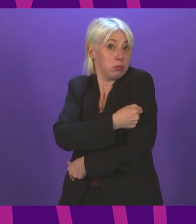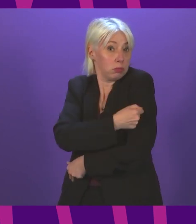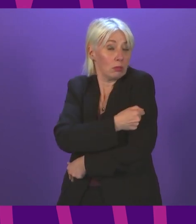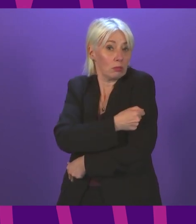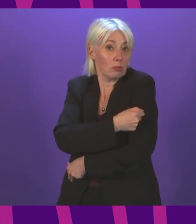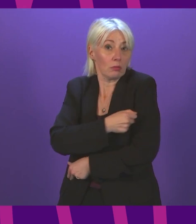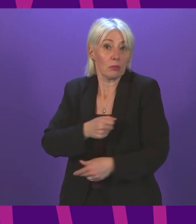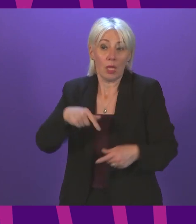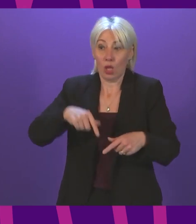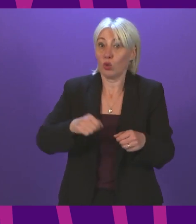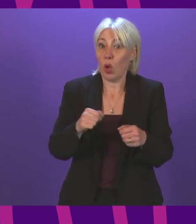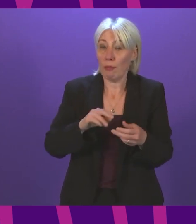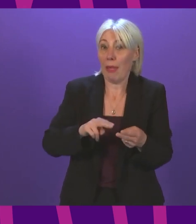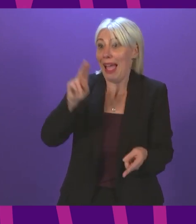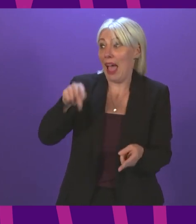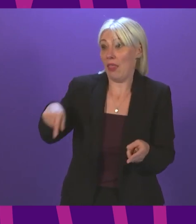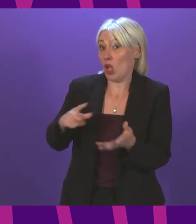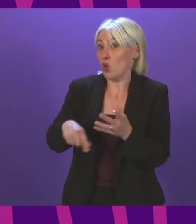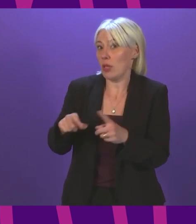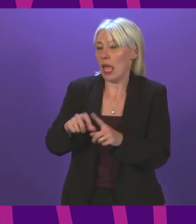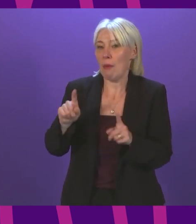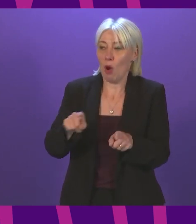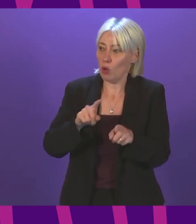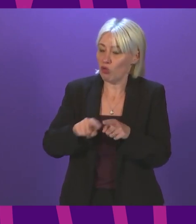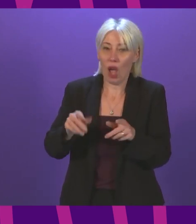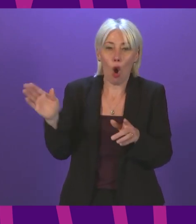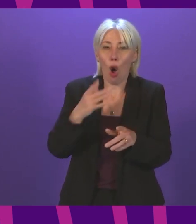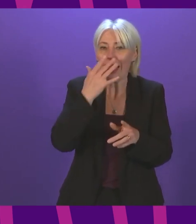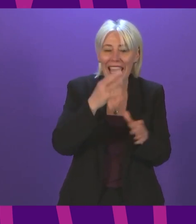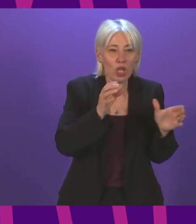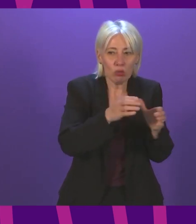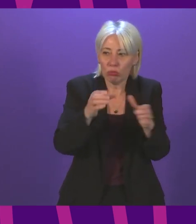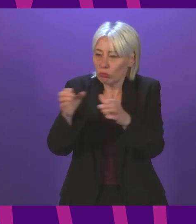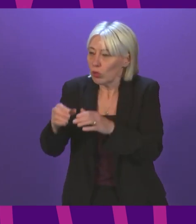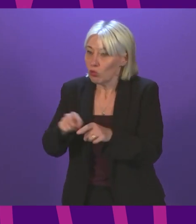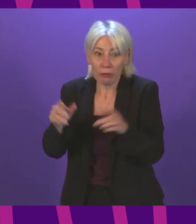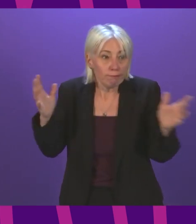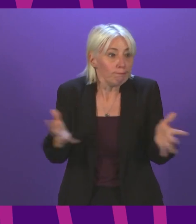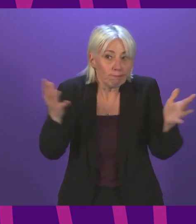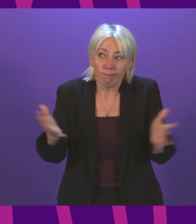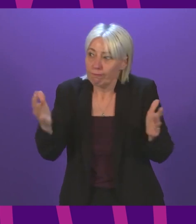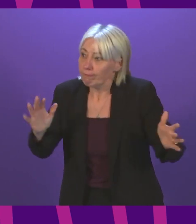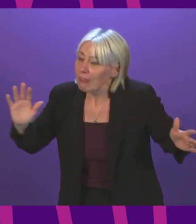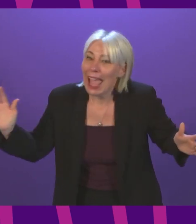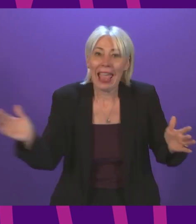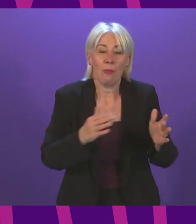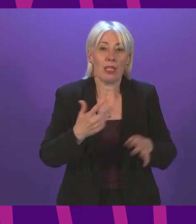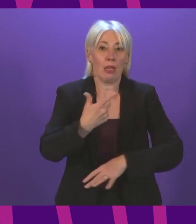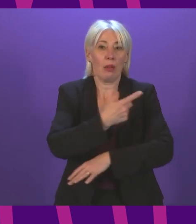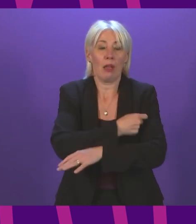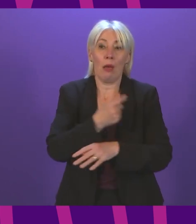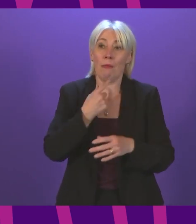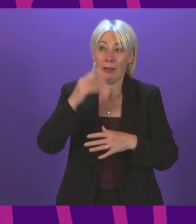But we continue, as we do across all groups in the population, to try to push the levels of vaccination up as far as possible. But my message to